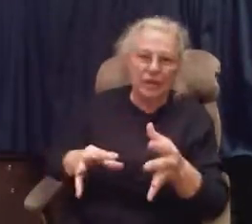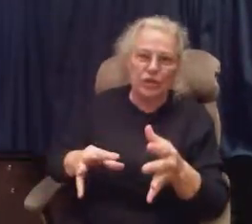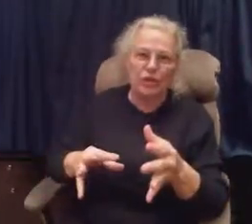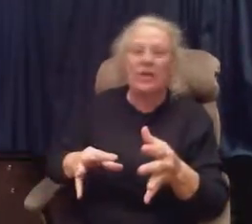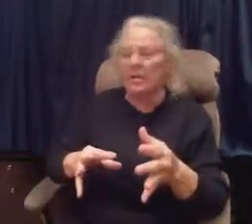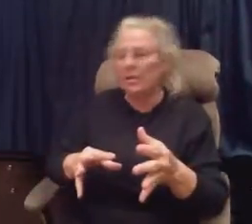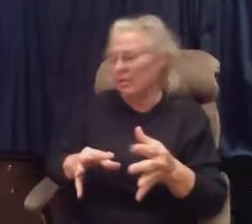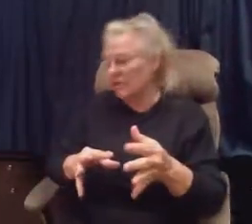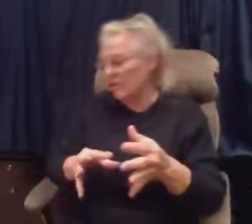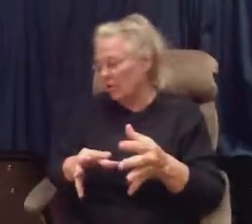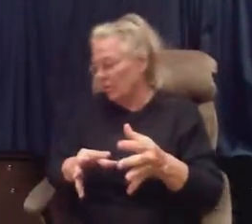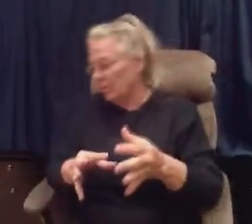in the song.